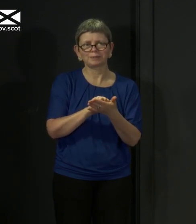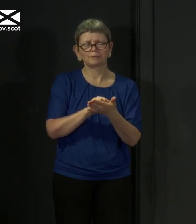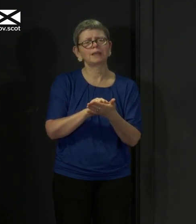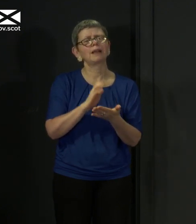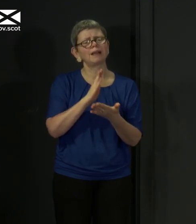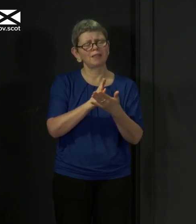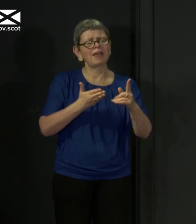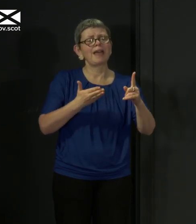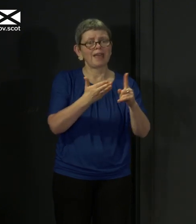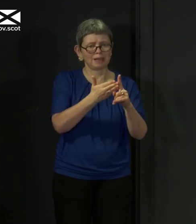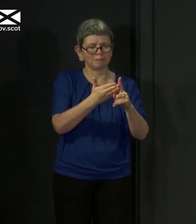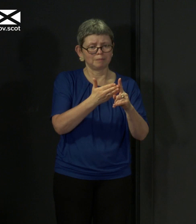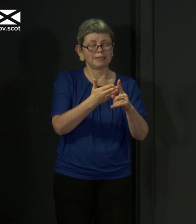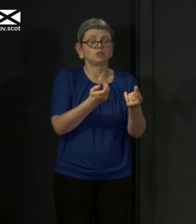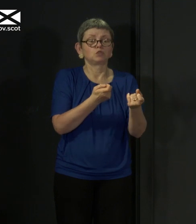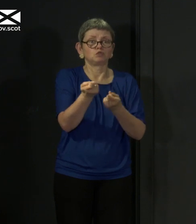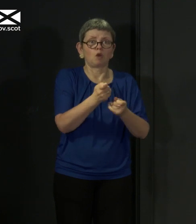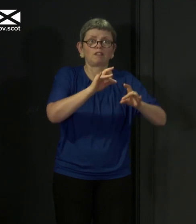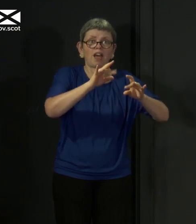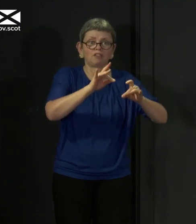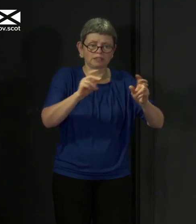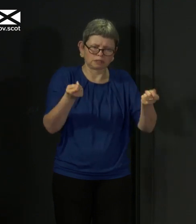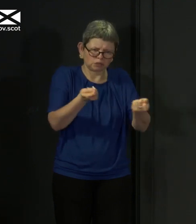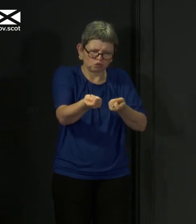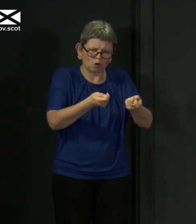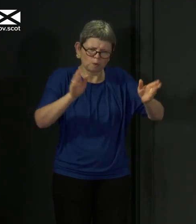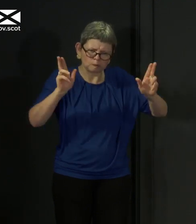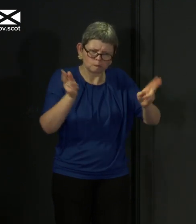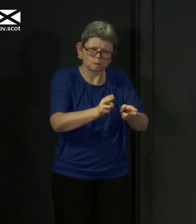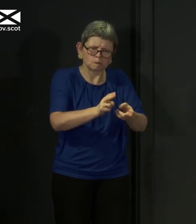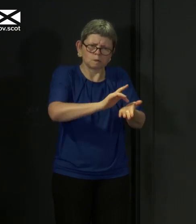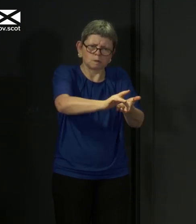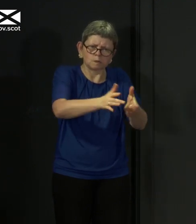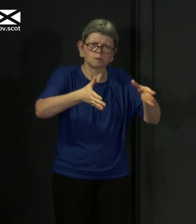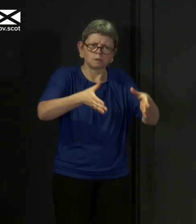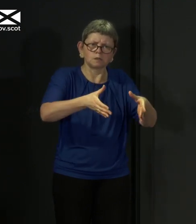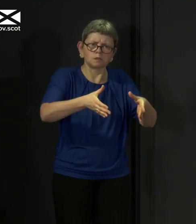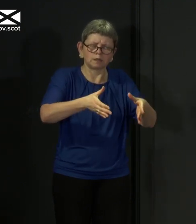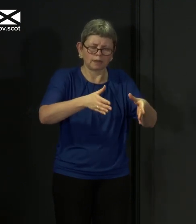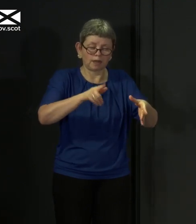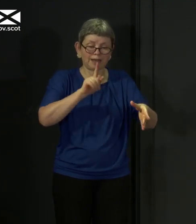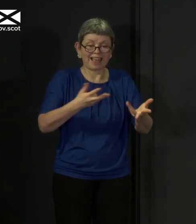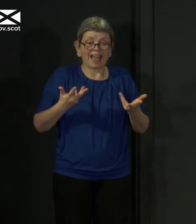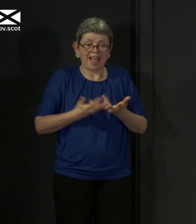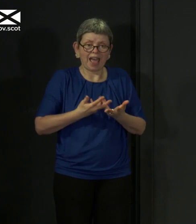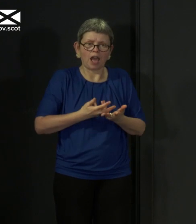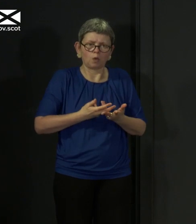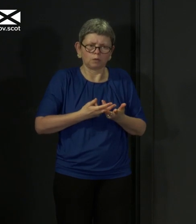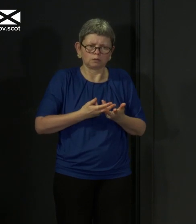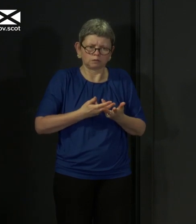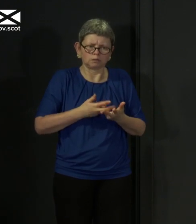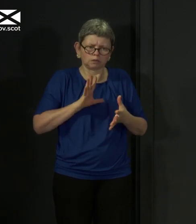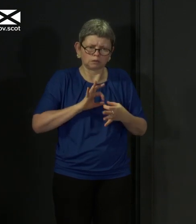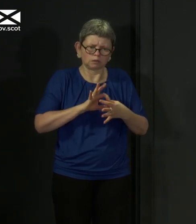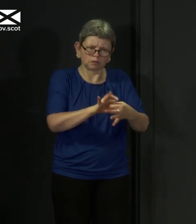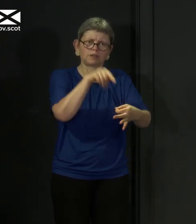us keep this virus under control. And the steps that we take or don't take flow from that. And that's how I